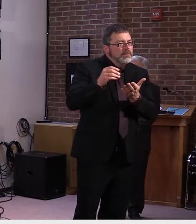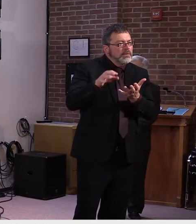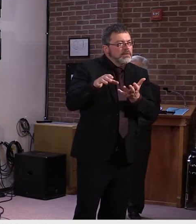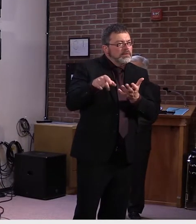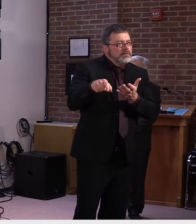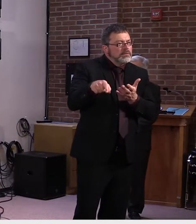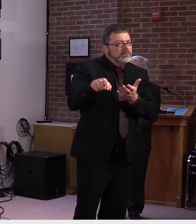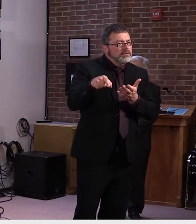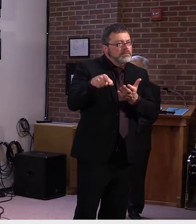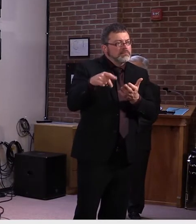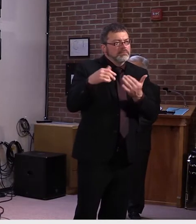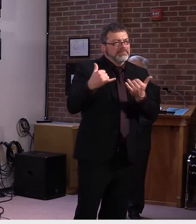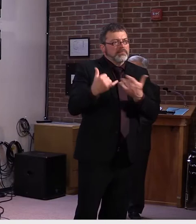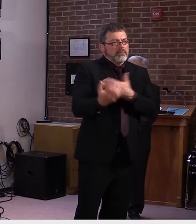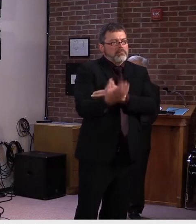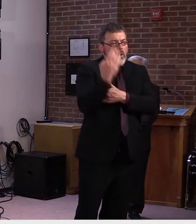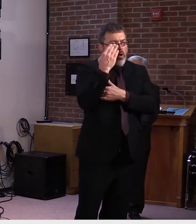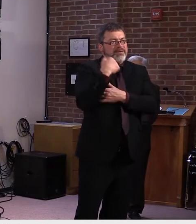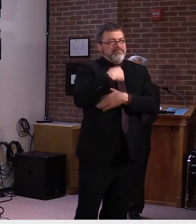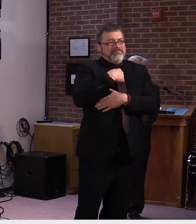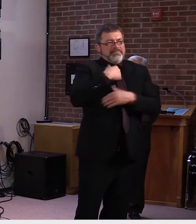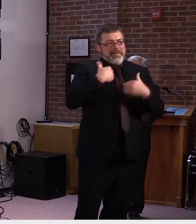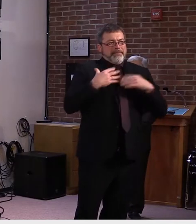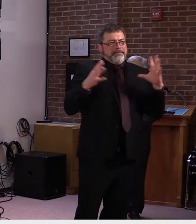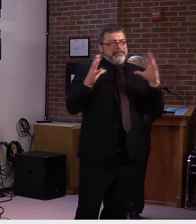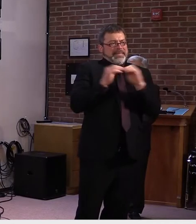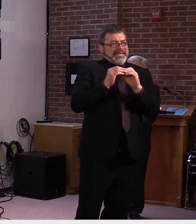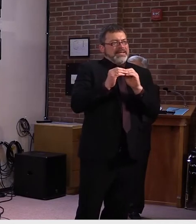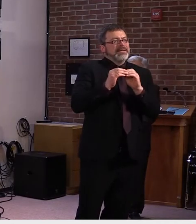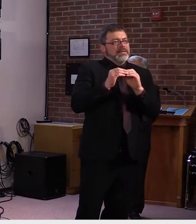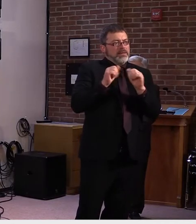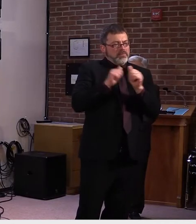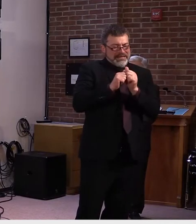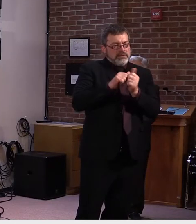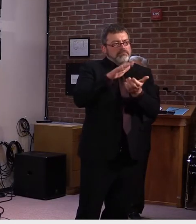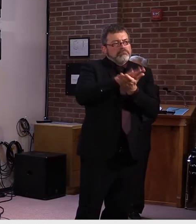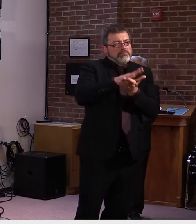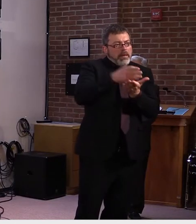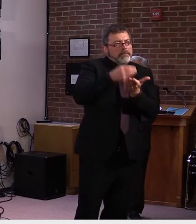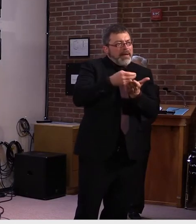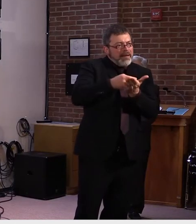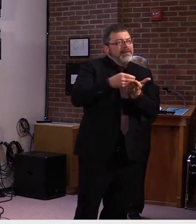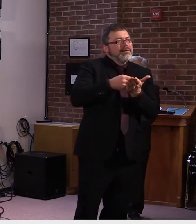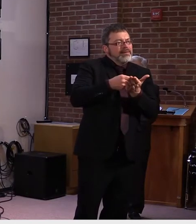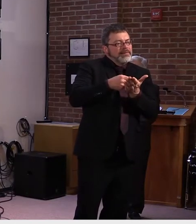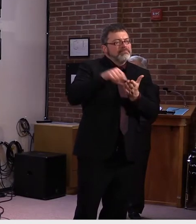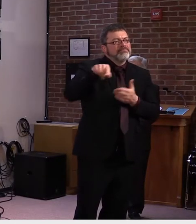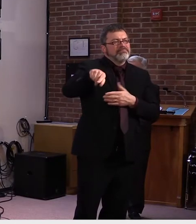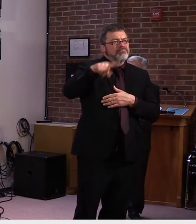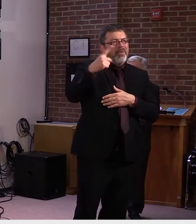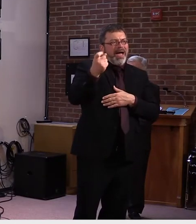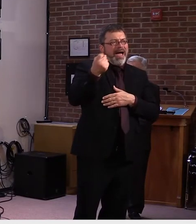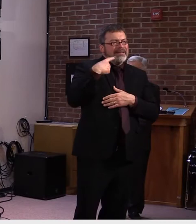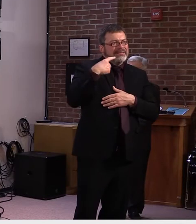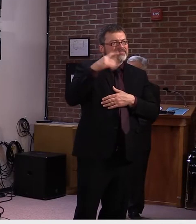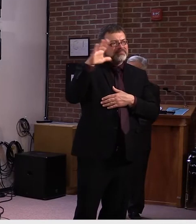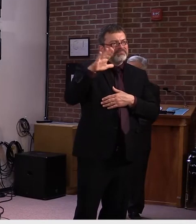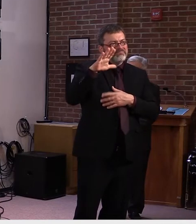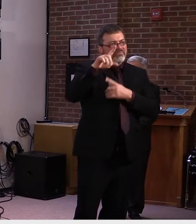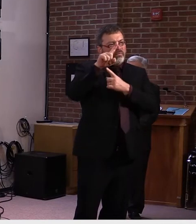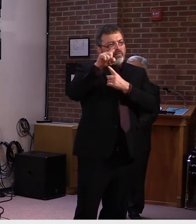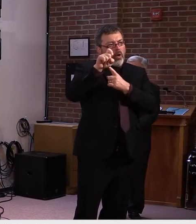call, uh, I asked about the Ed Fund and the quick response was that it's roughly $180 million short.